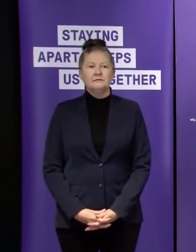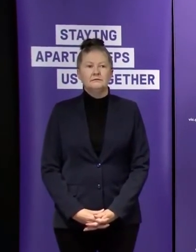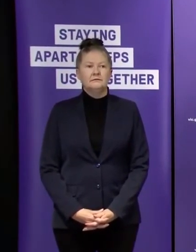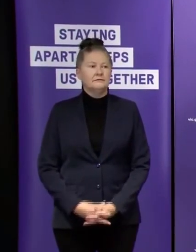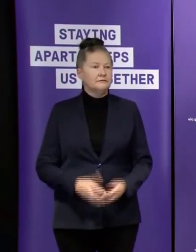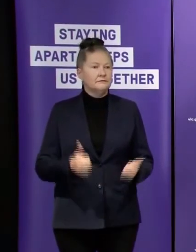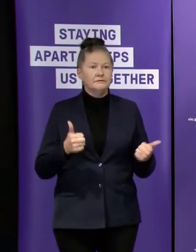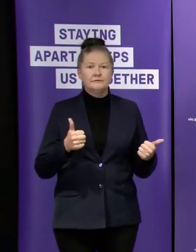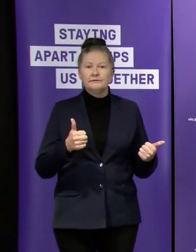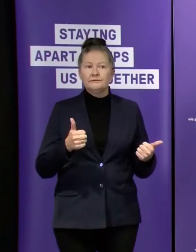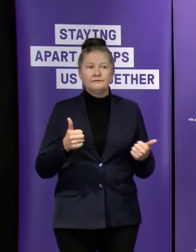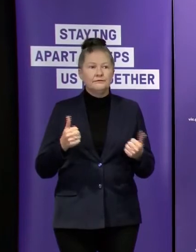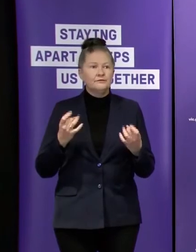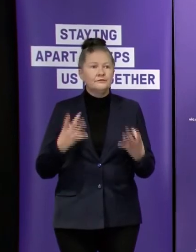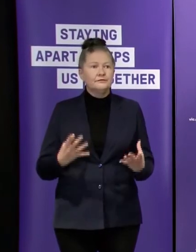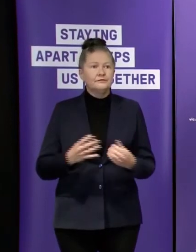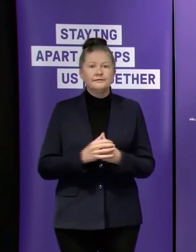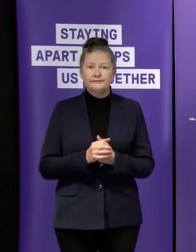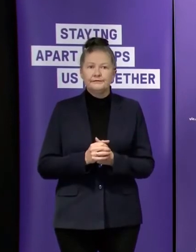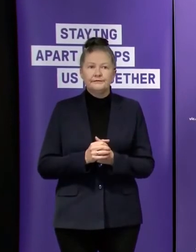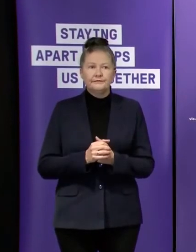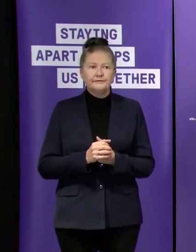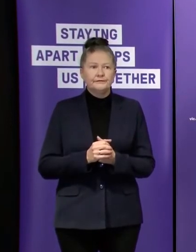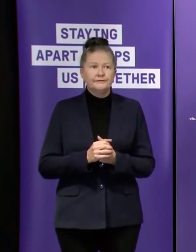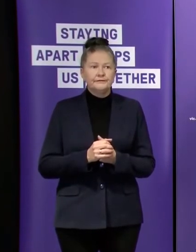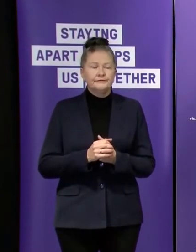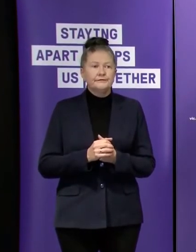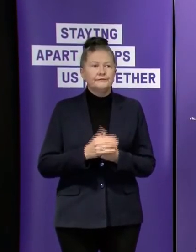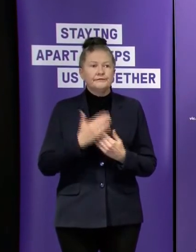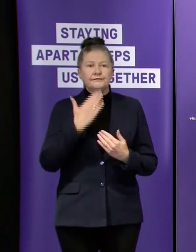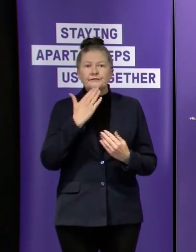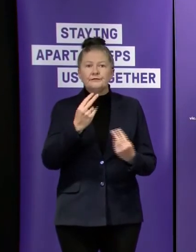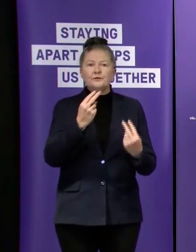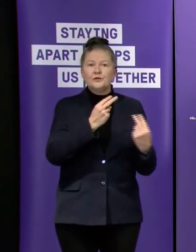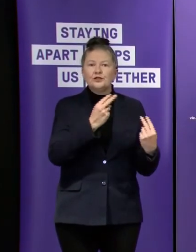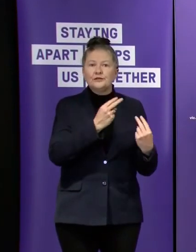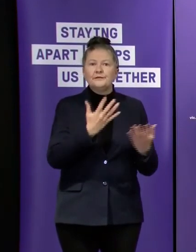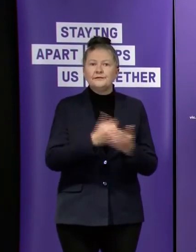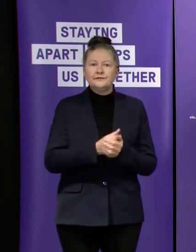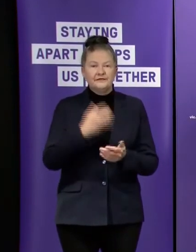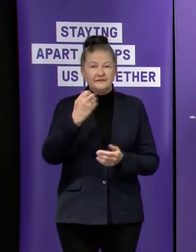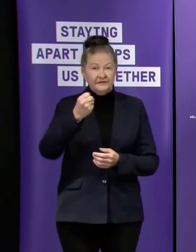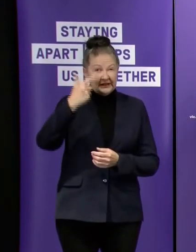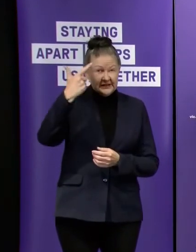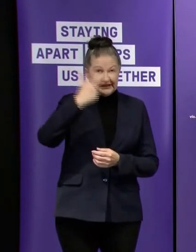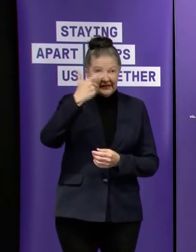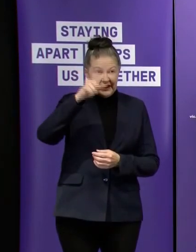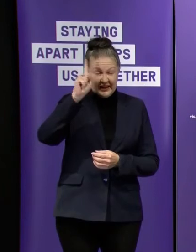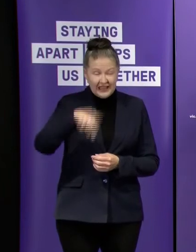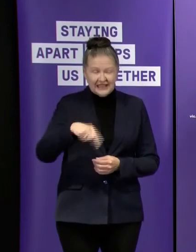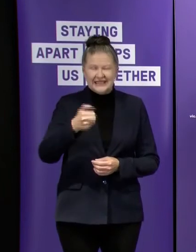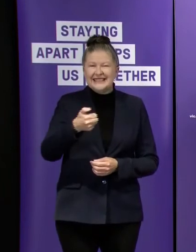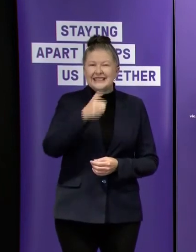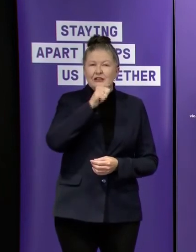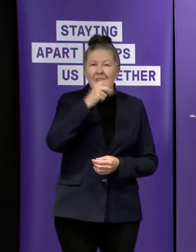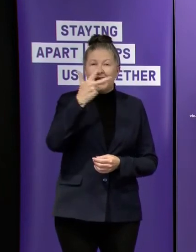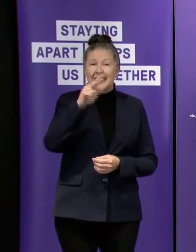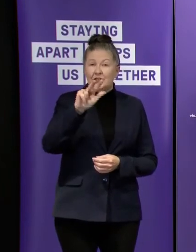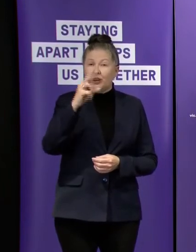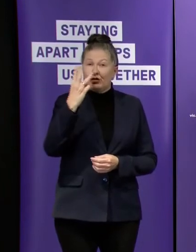everyone right to go thanks for joining us for the daily update first things first there are 17 683